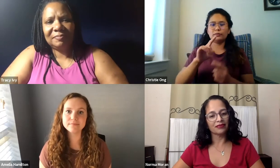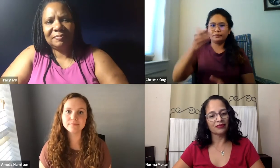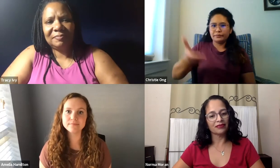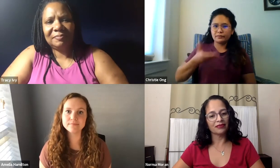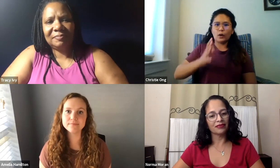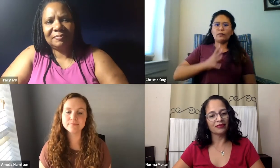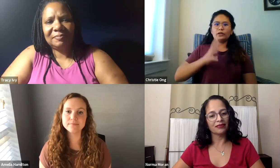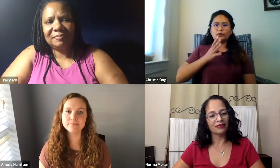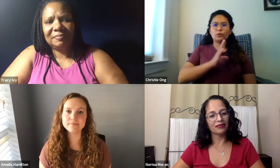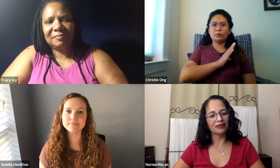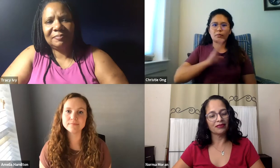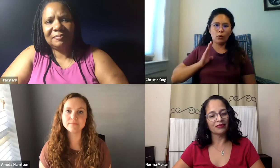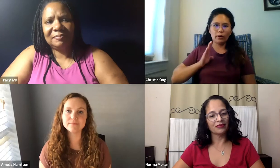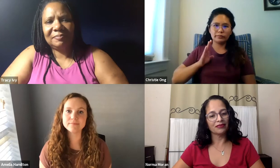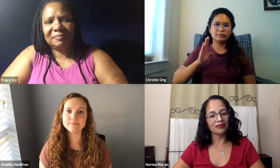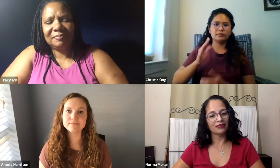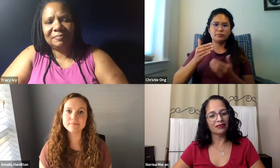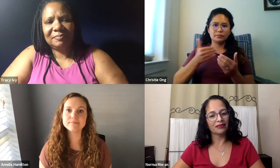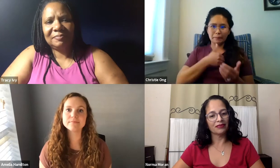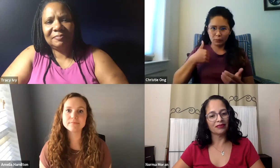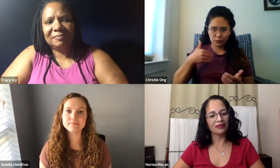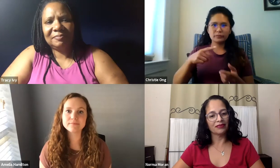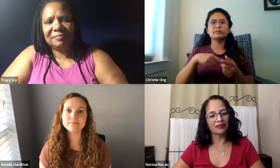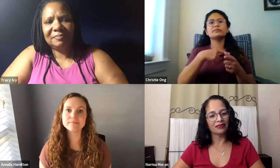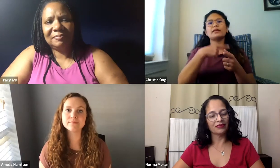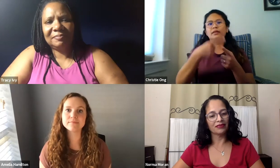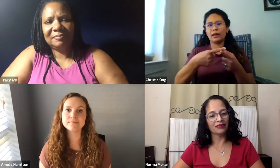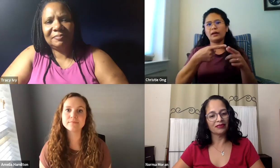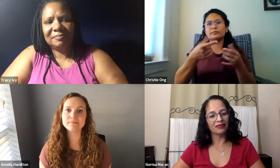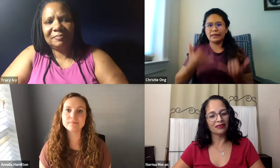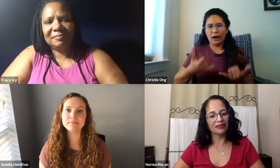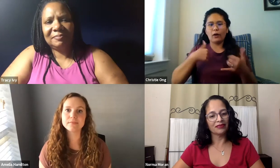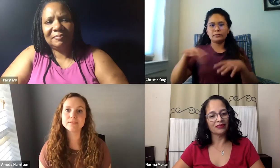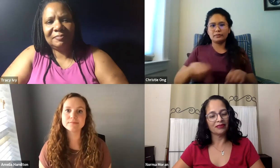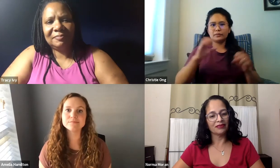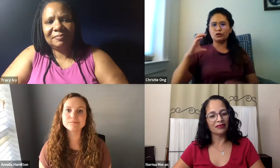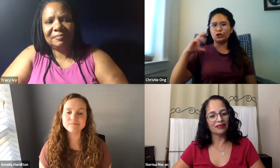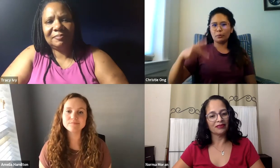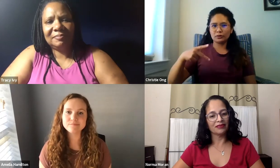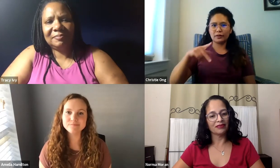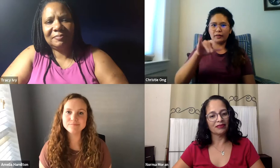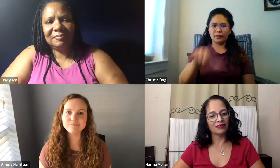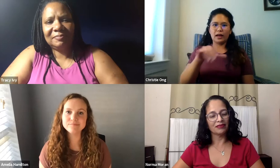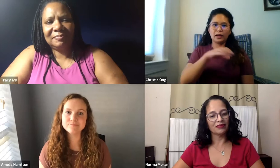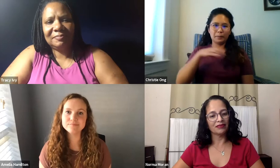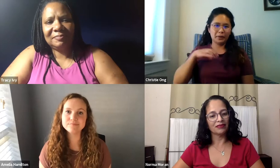along well and led to my official invitation to the Alumni Association Board. Now I'm actually the